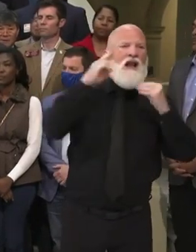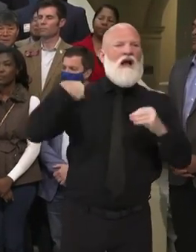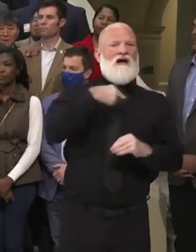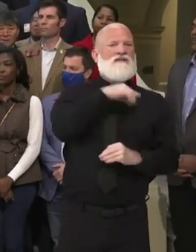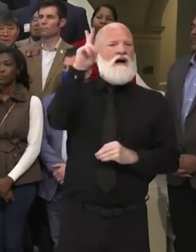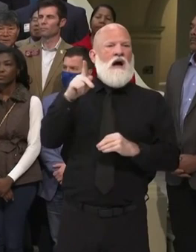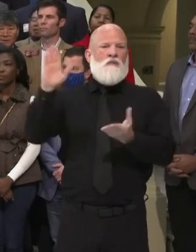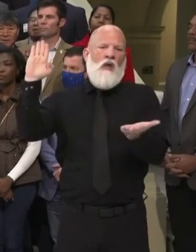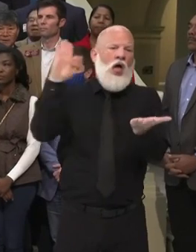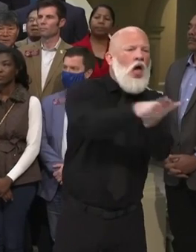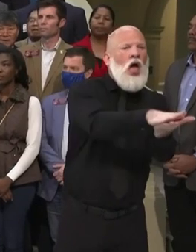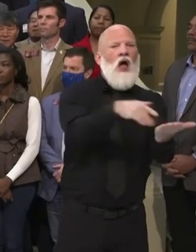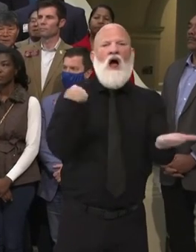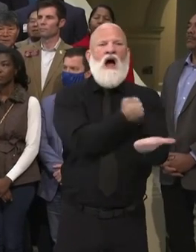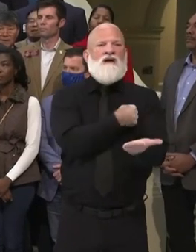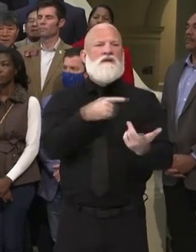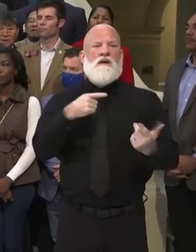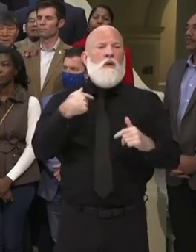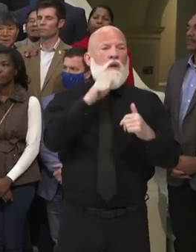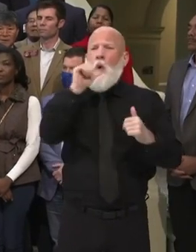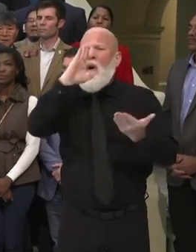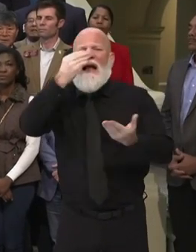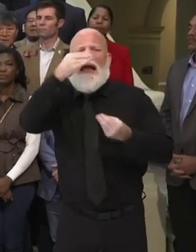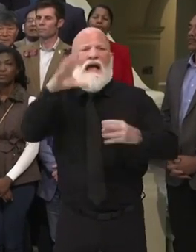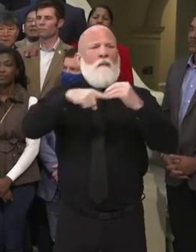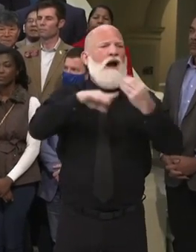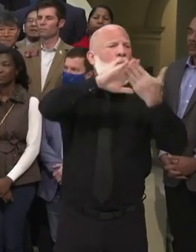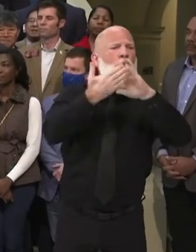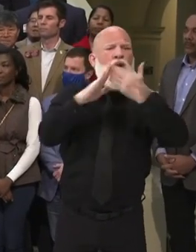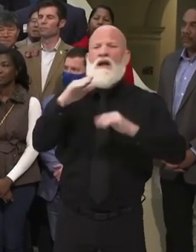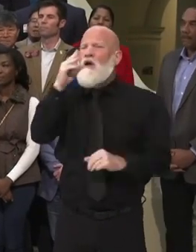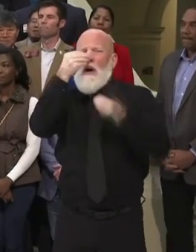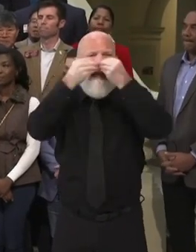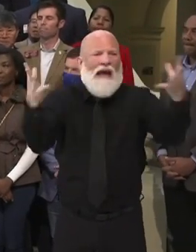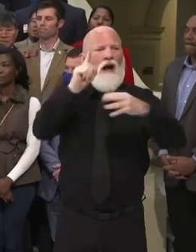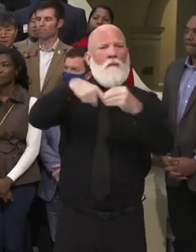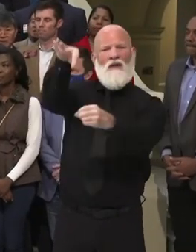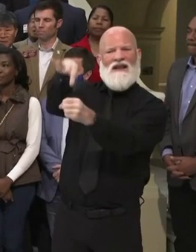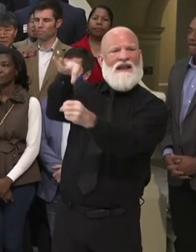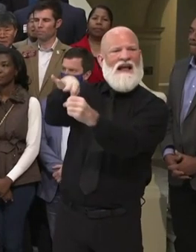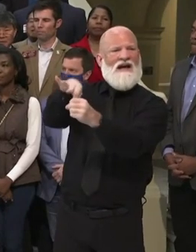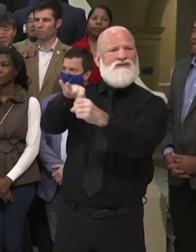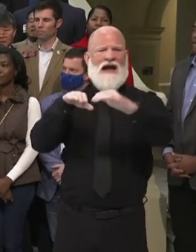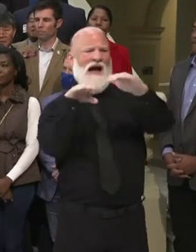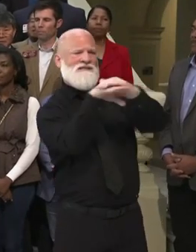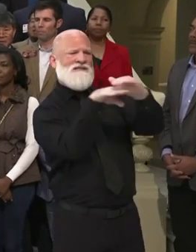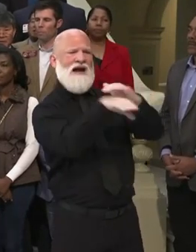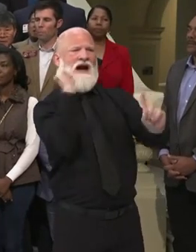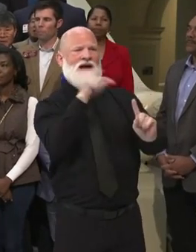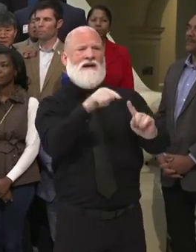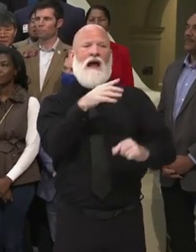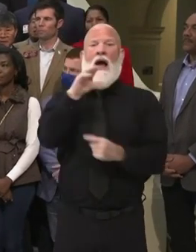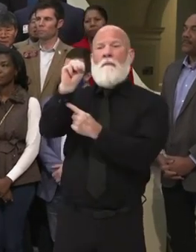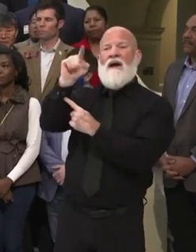certainly don't care about access to the ballot box. Because if they did, Major League Baseball would have announced that